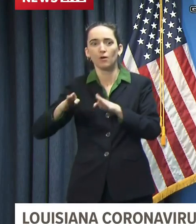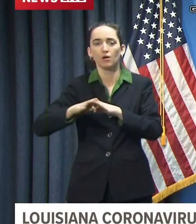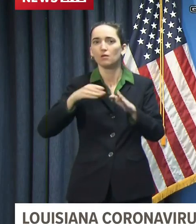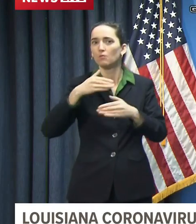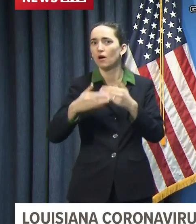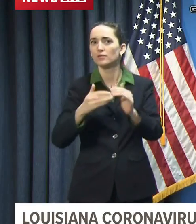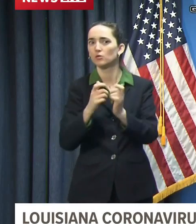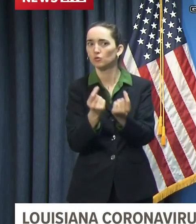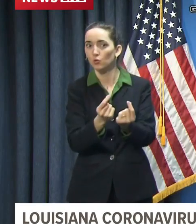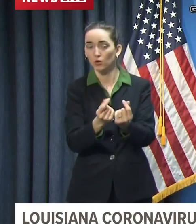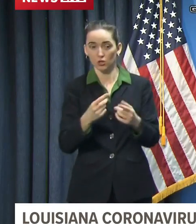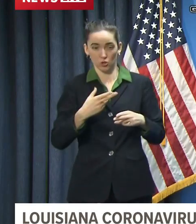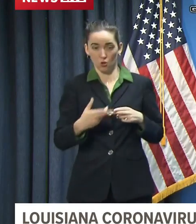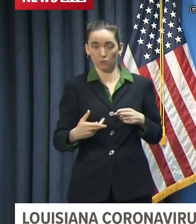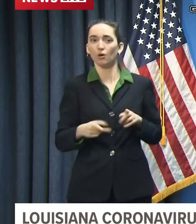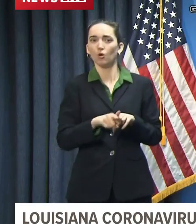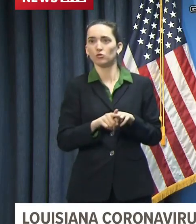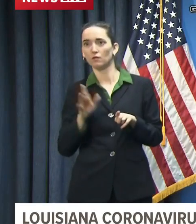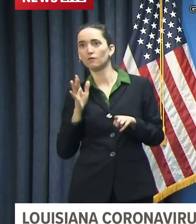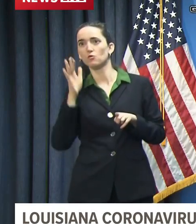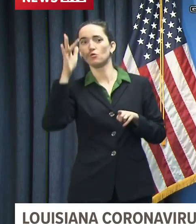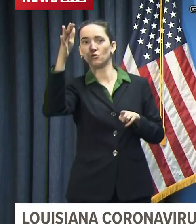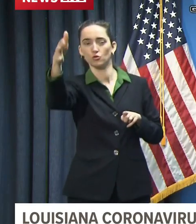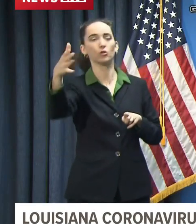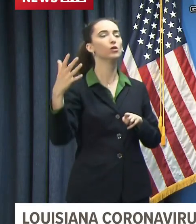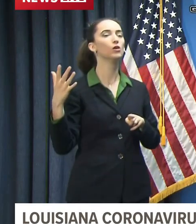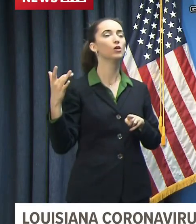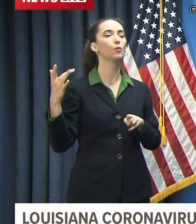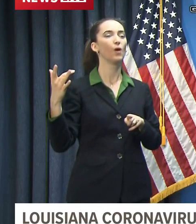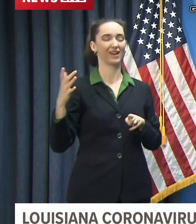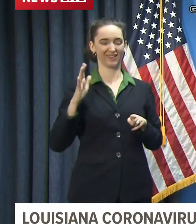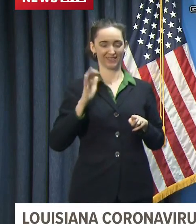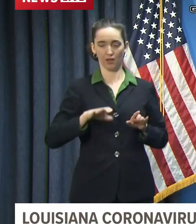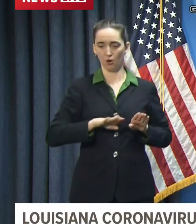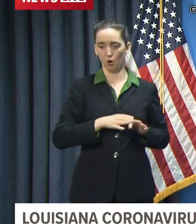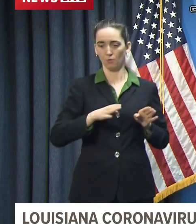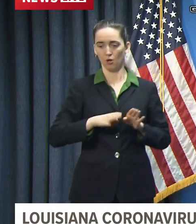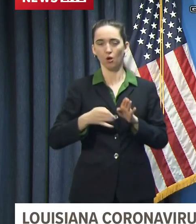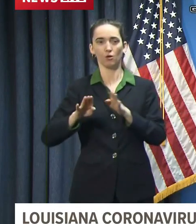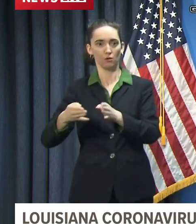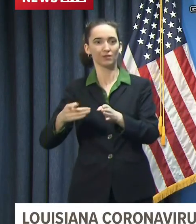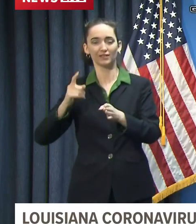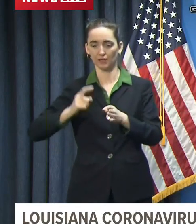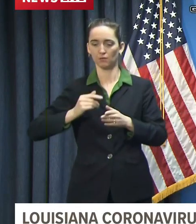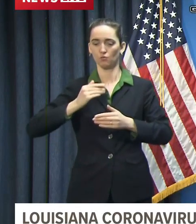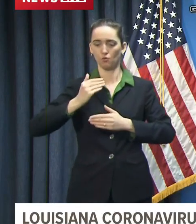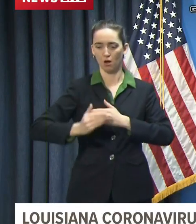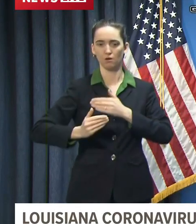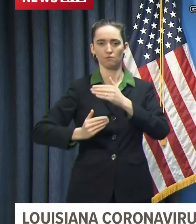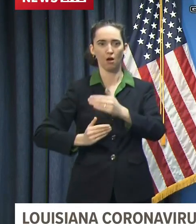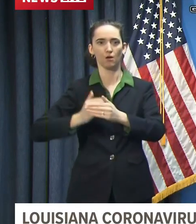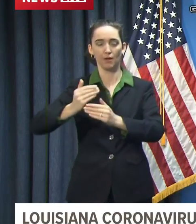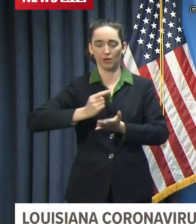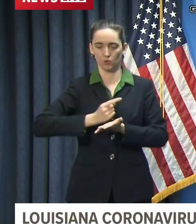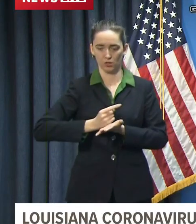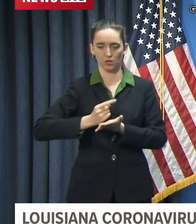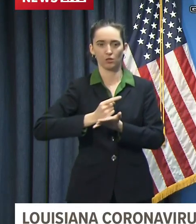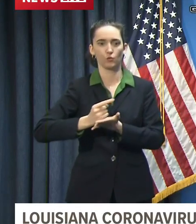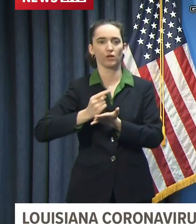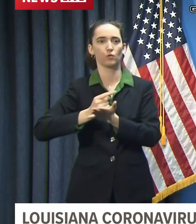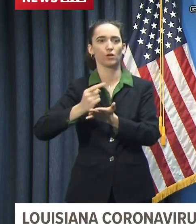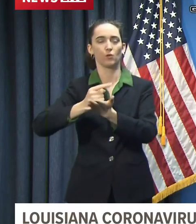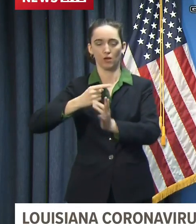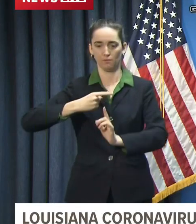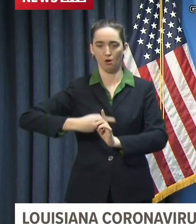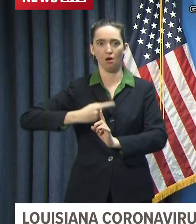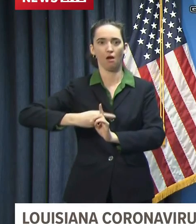because we know this is going to be a process that's going to unfold over a number of weeks and months and and so forth you've heard me say